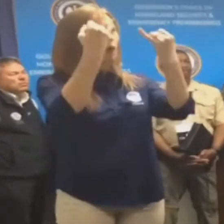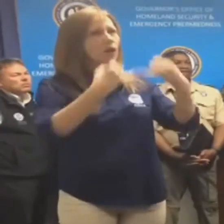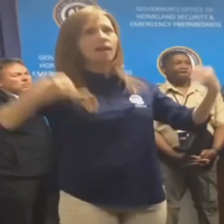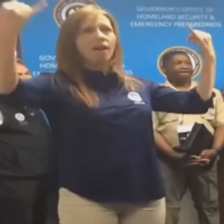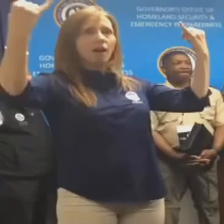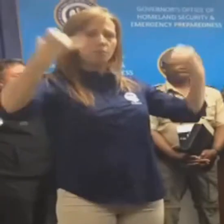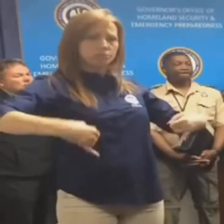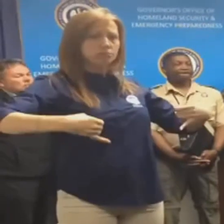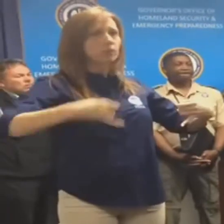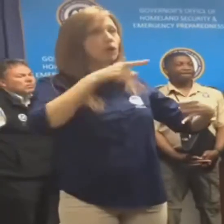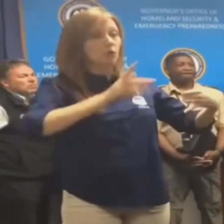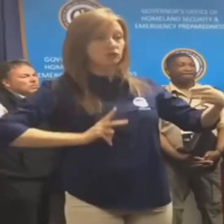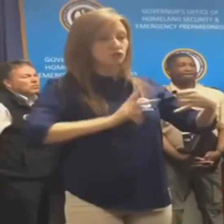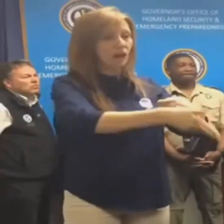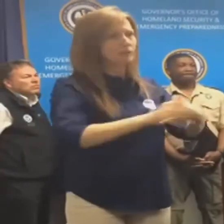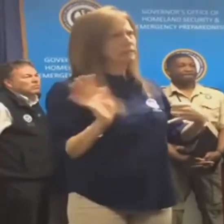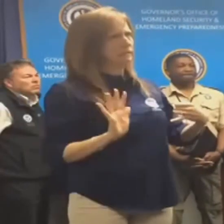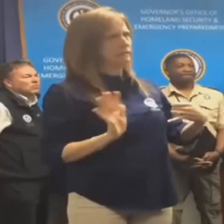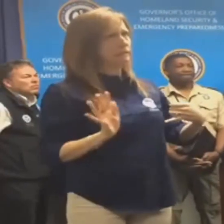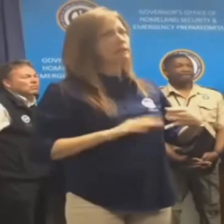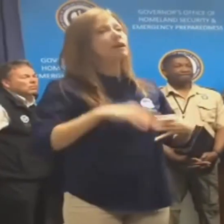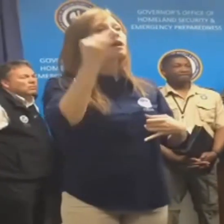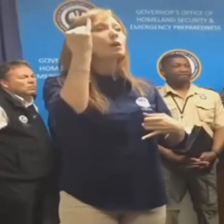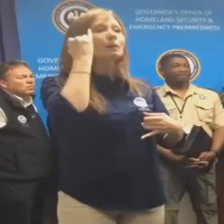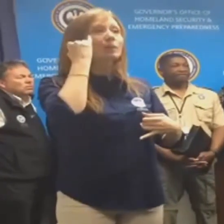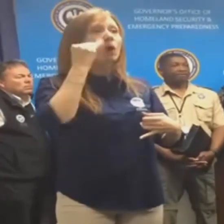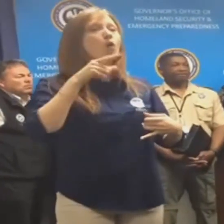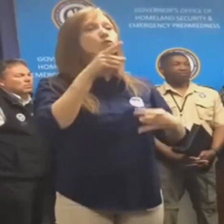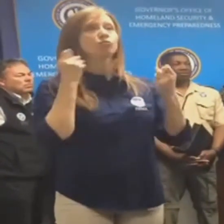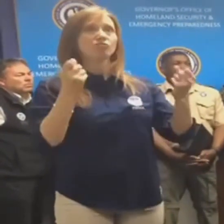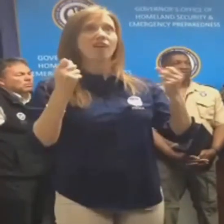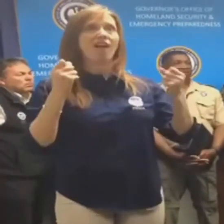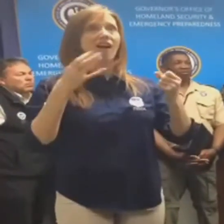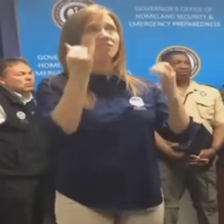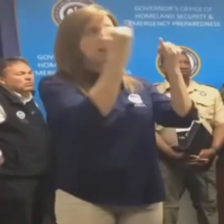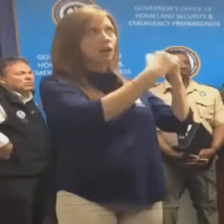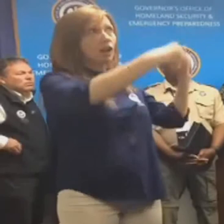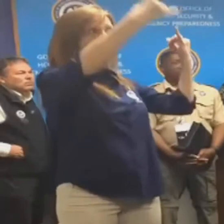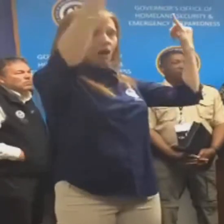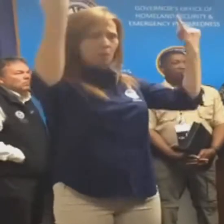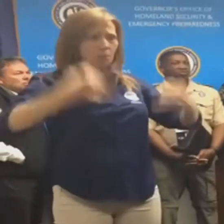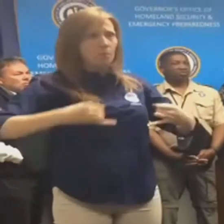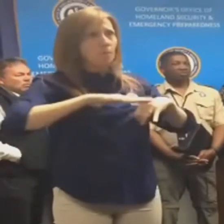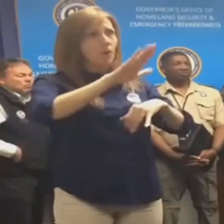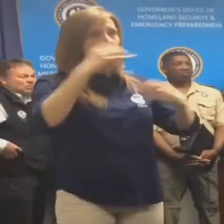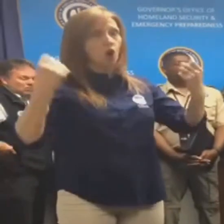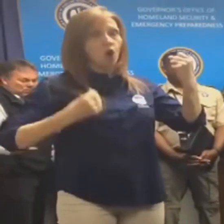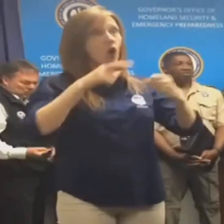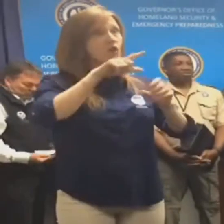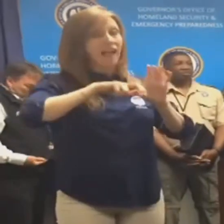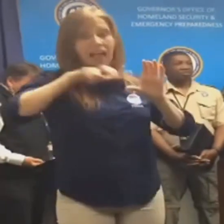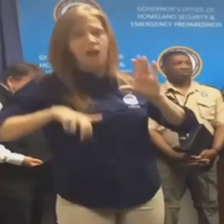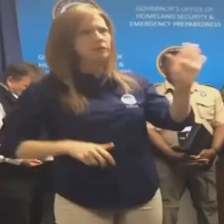downed power lines. Do not drive over power lines that are on the ground. If a power line falls on your vehicle, remain in your